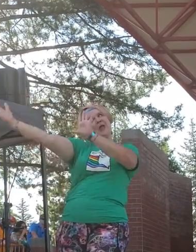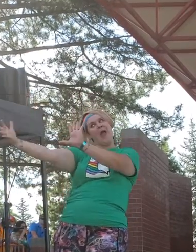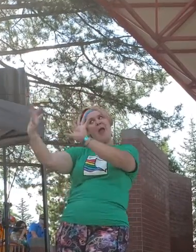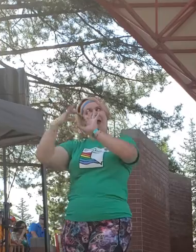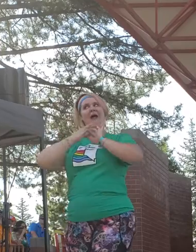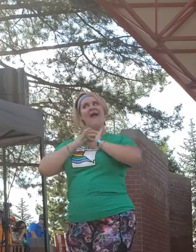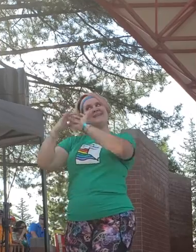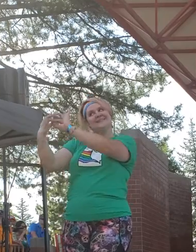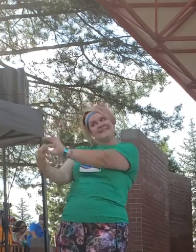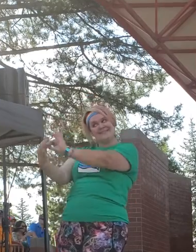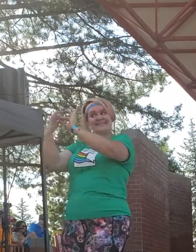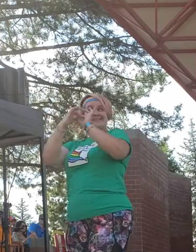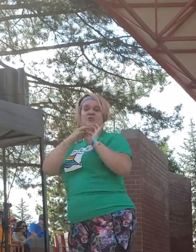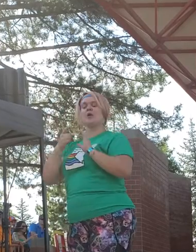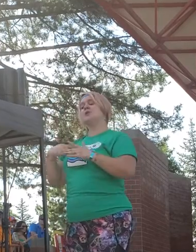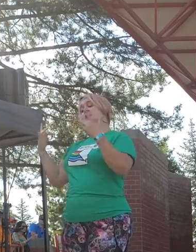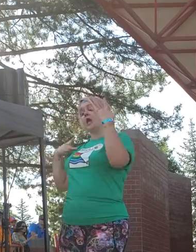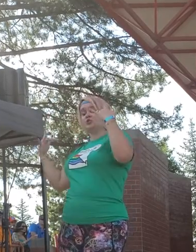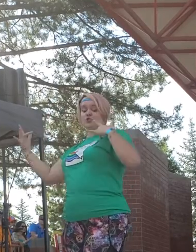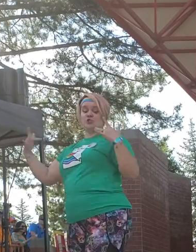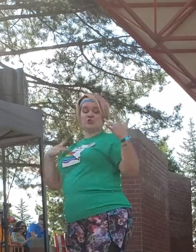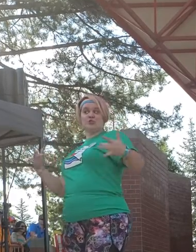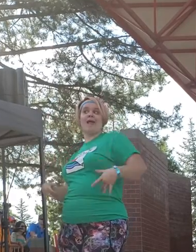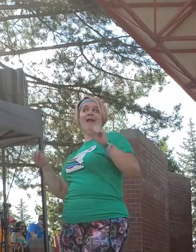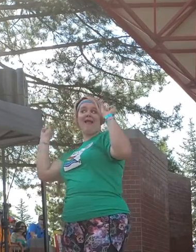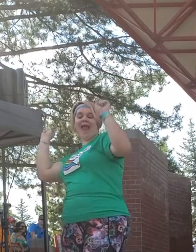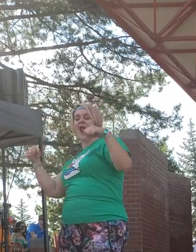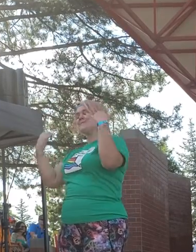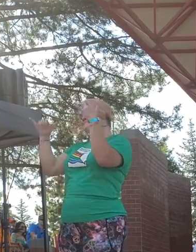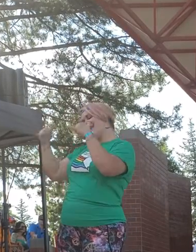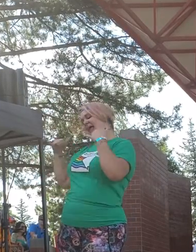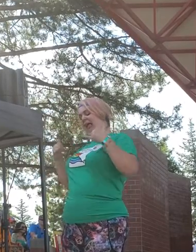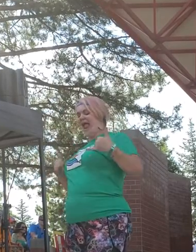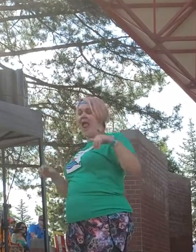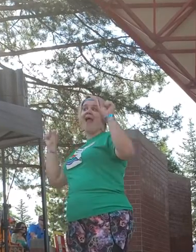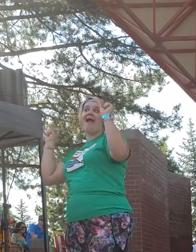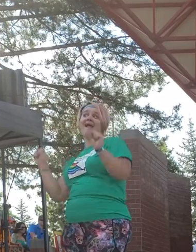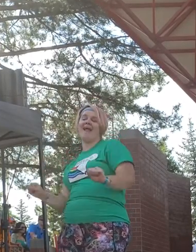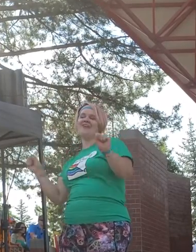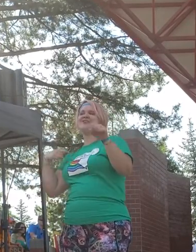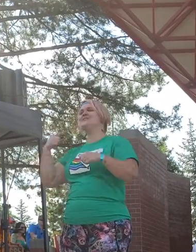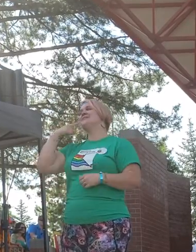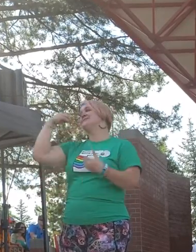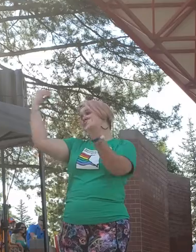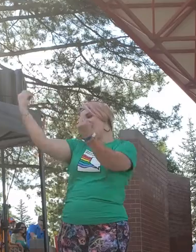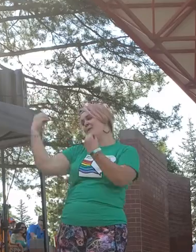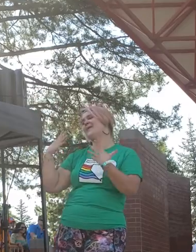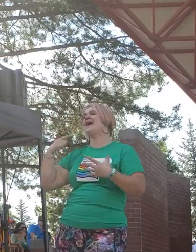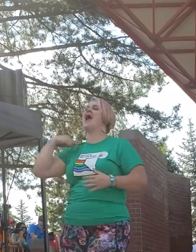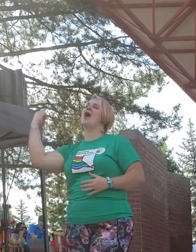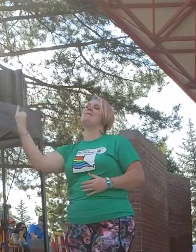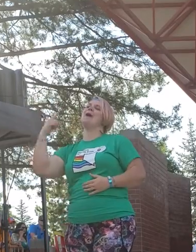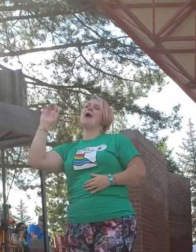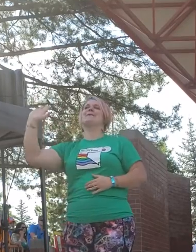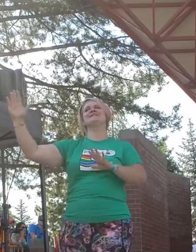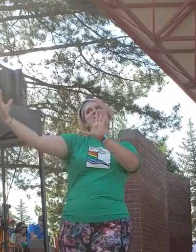yours You can touch, you can play You can play, I'm always